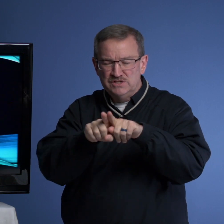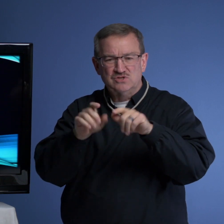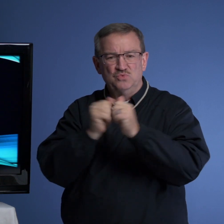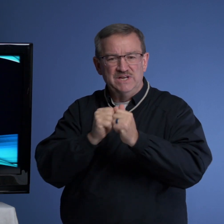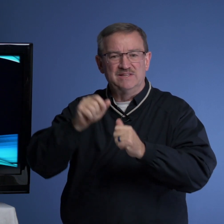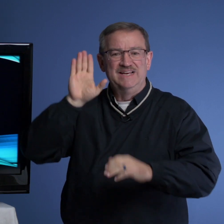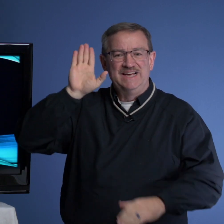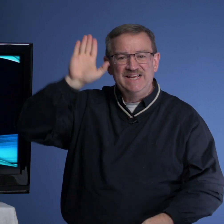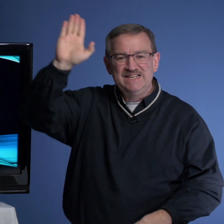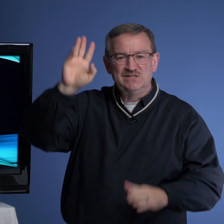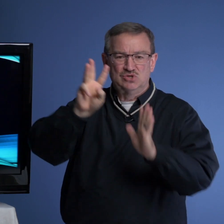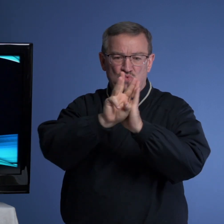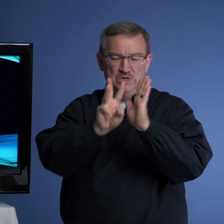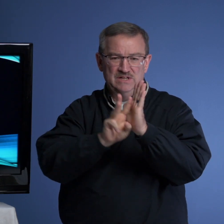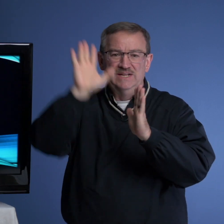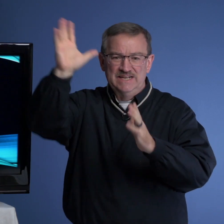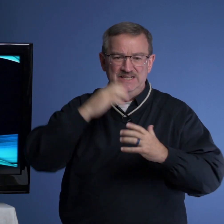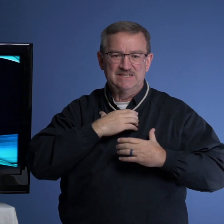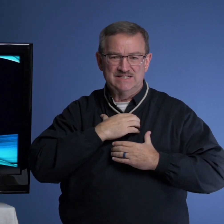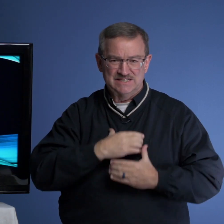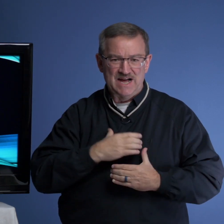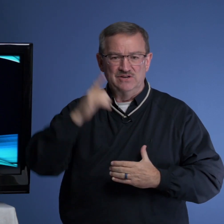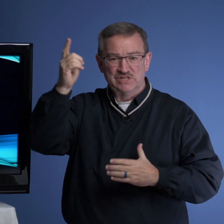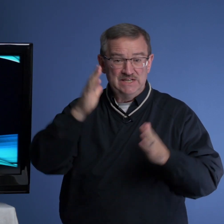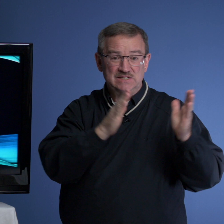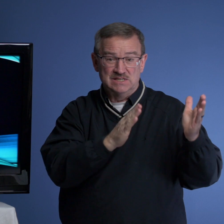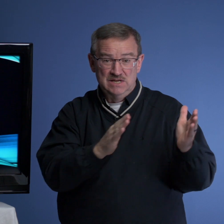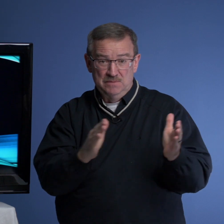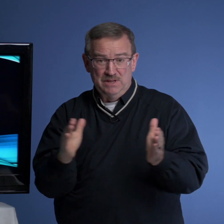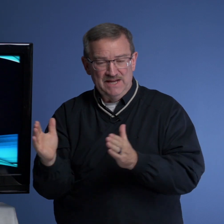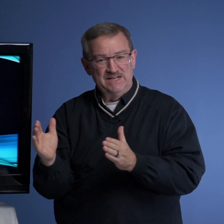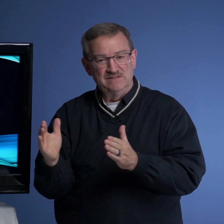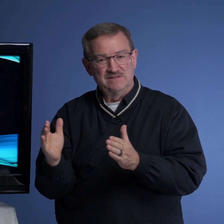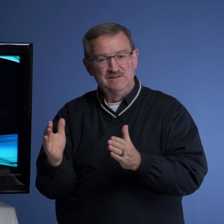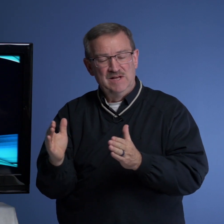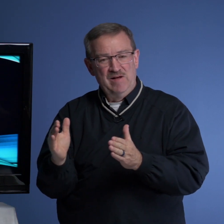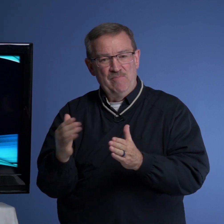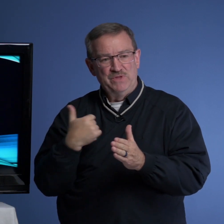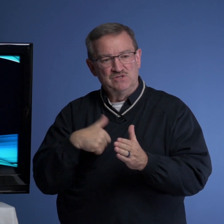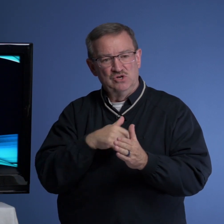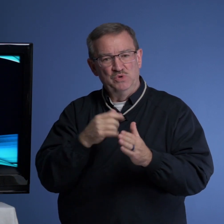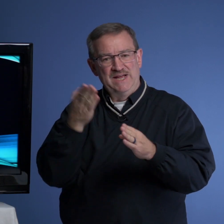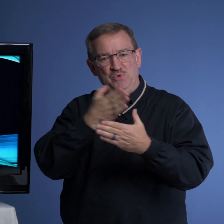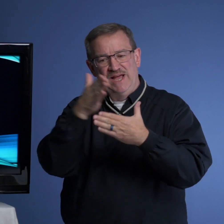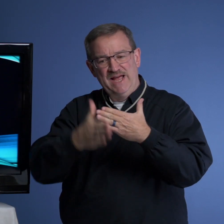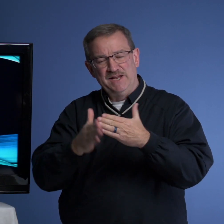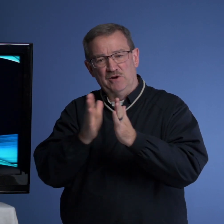with His will, His desires, His plans. And so we end our